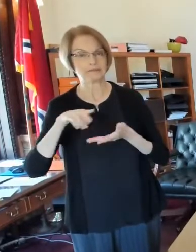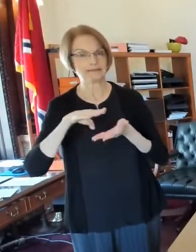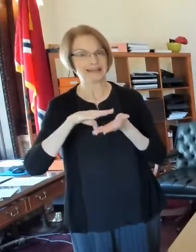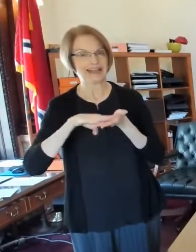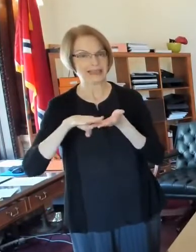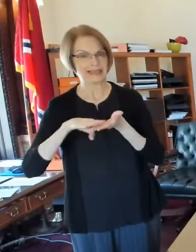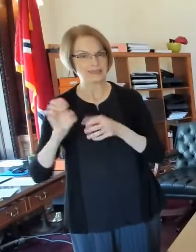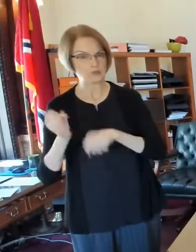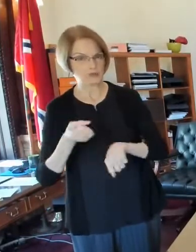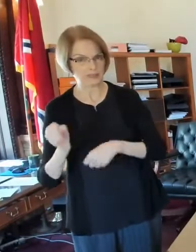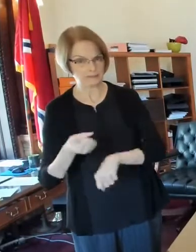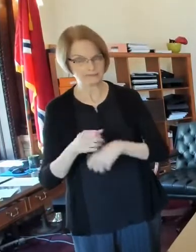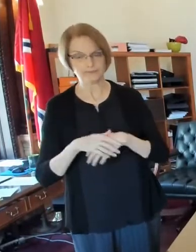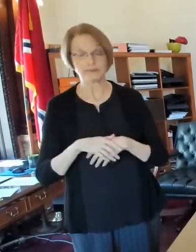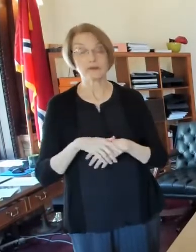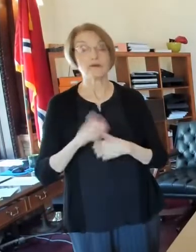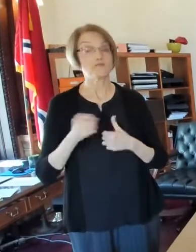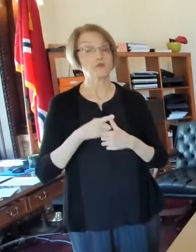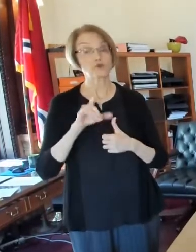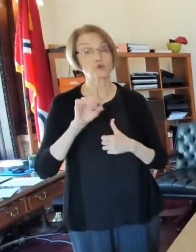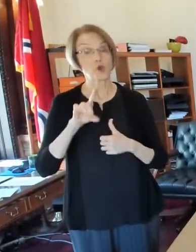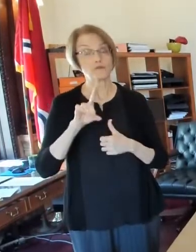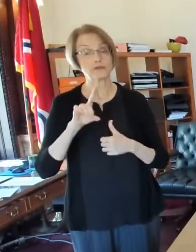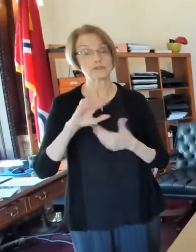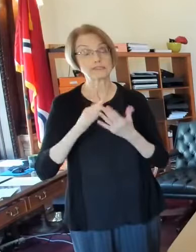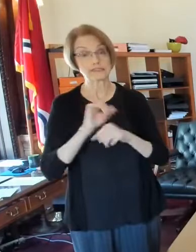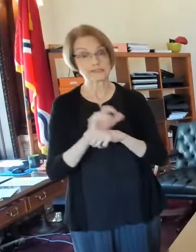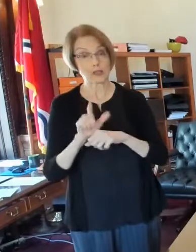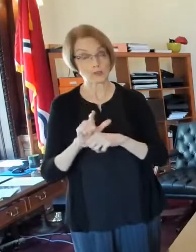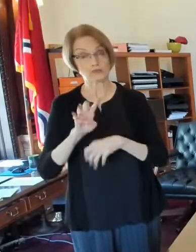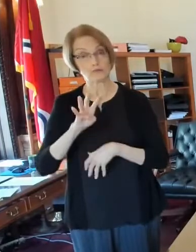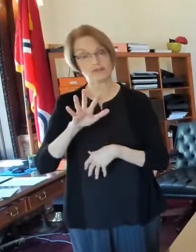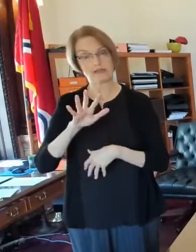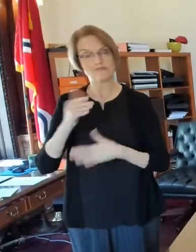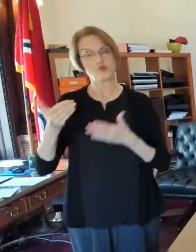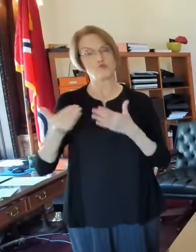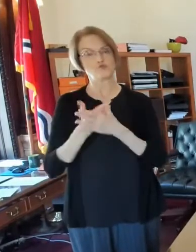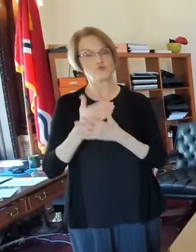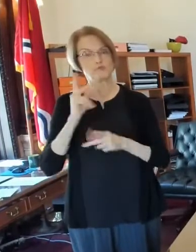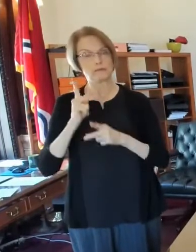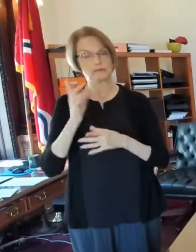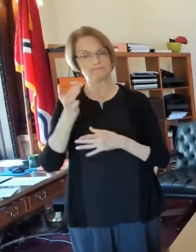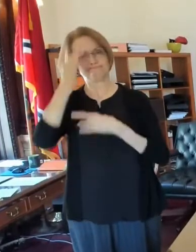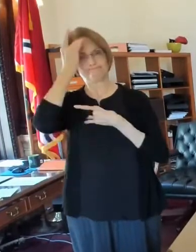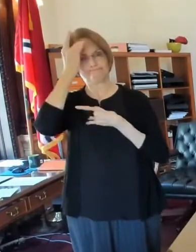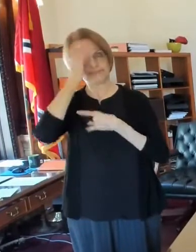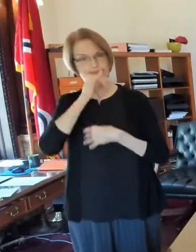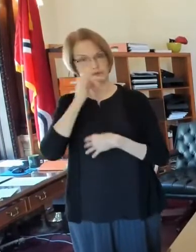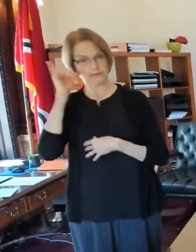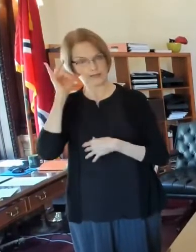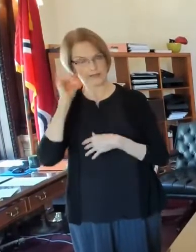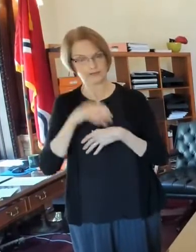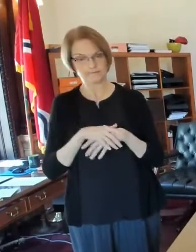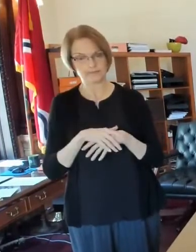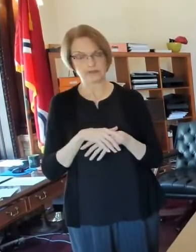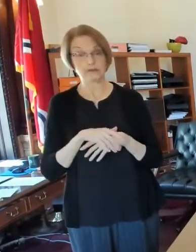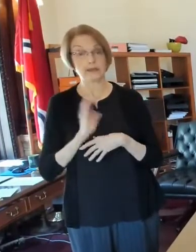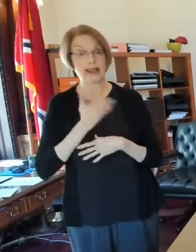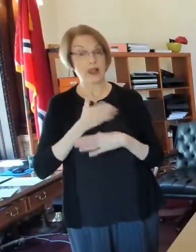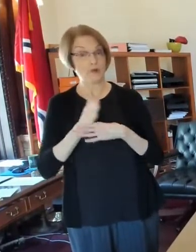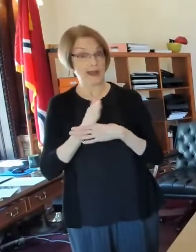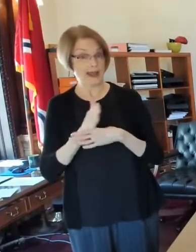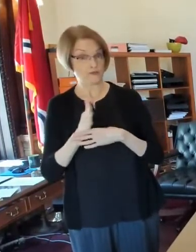with the COVID numbers. City of St. Louis had 45 new cases yesterday. We have been averaging